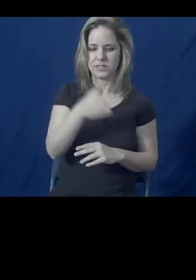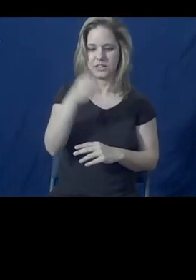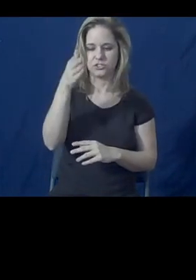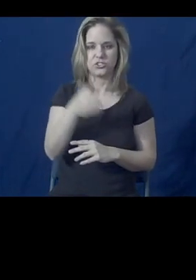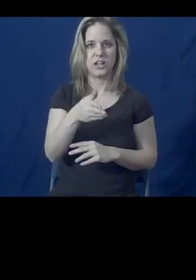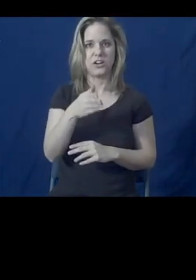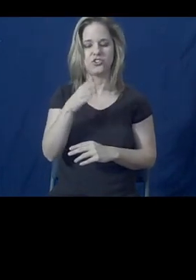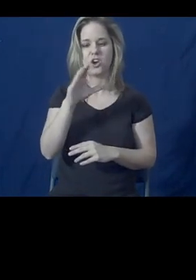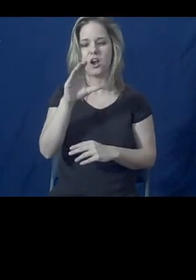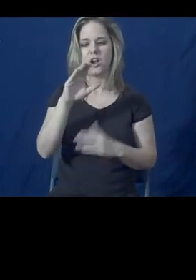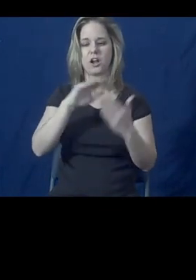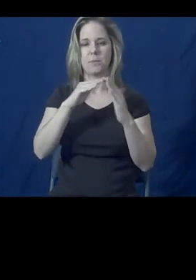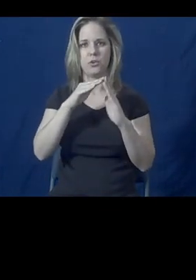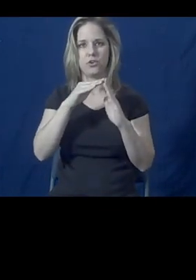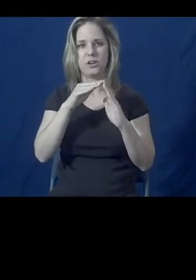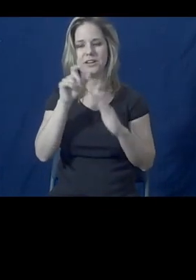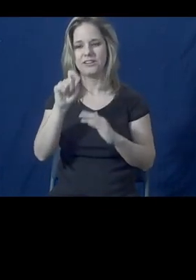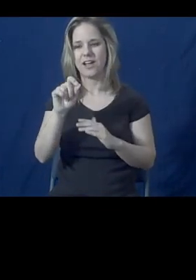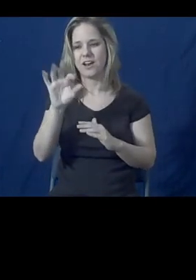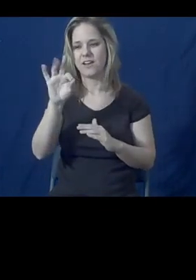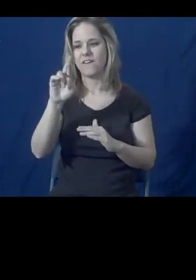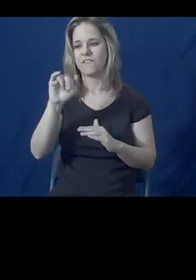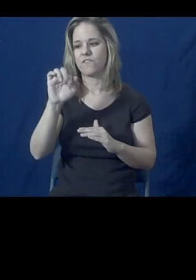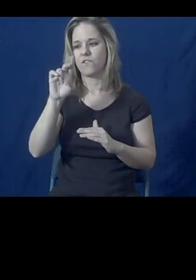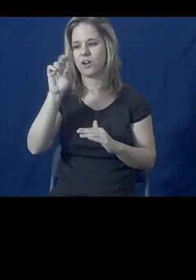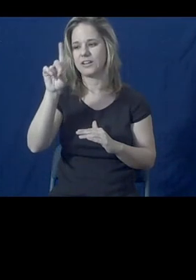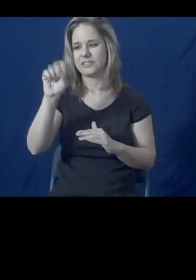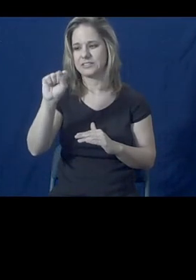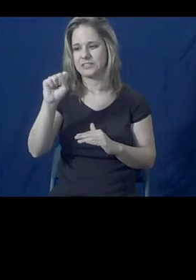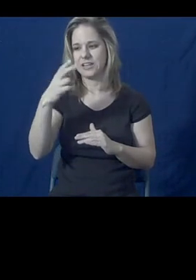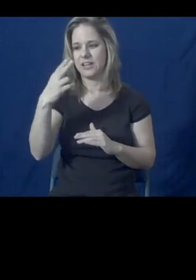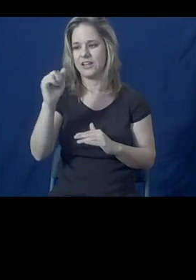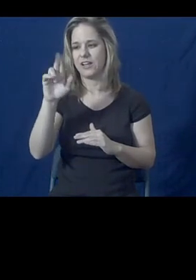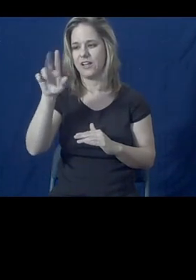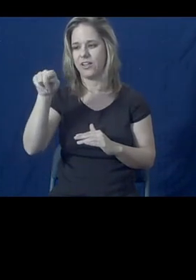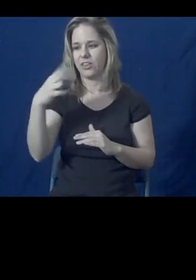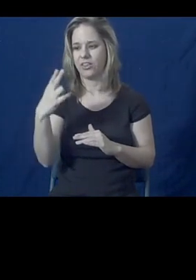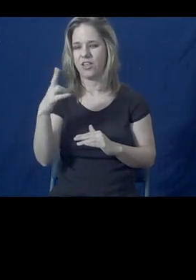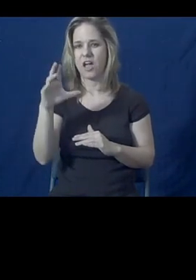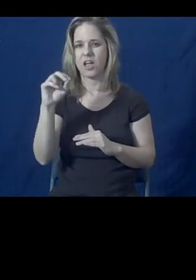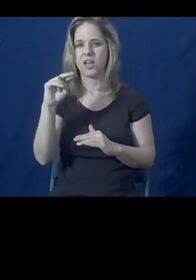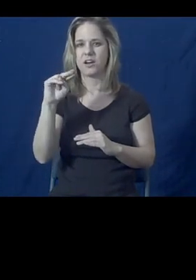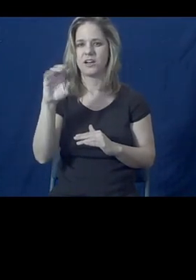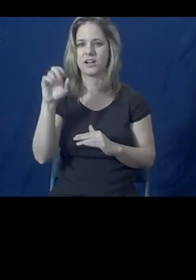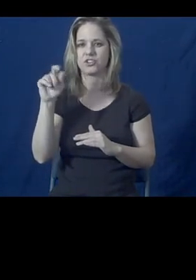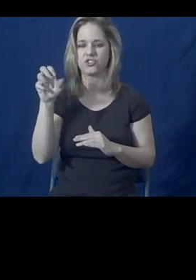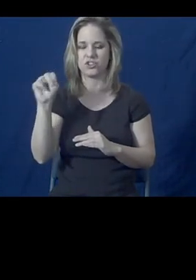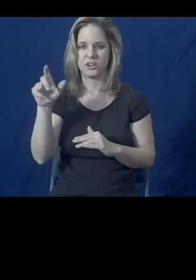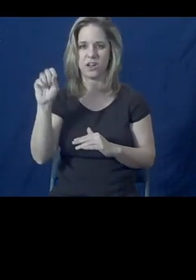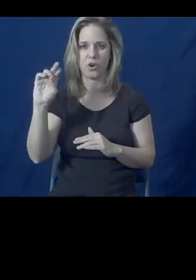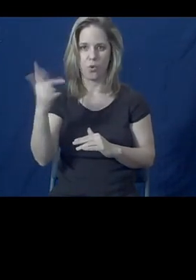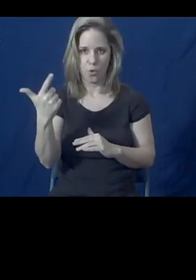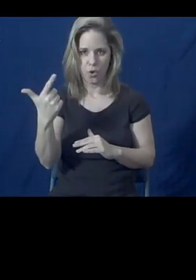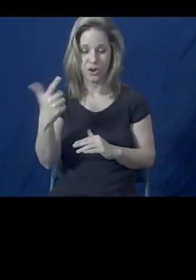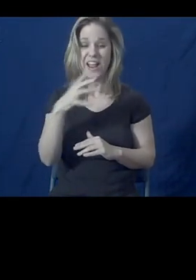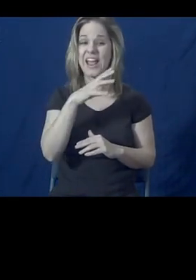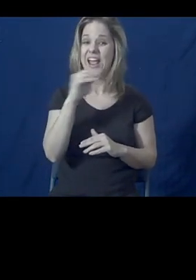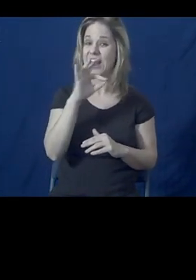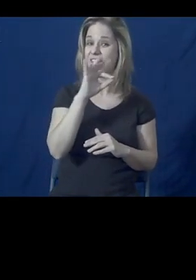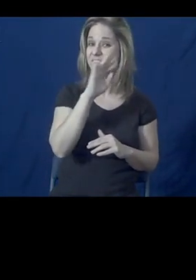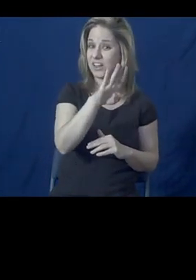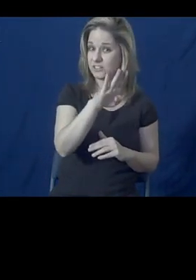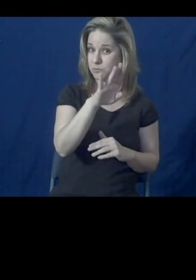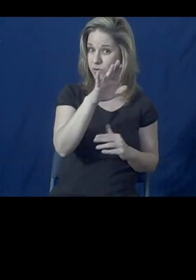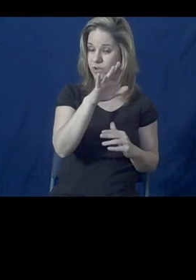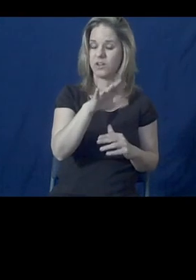dot friends, health, connection, dot org. And it will also be posted on our Facebook page for the series, which is facebook